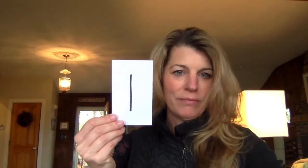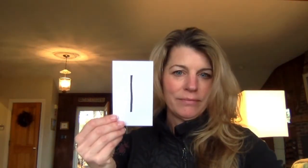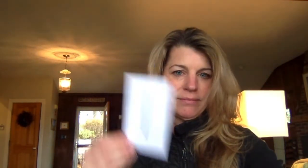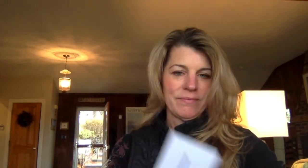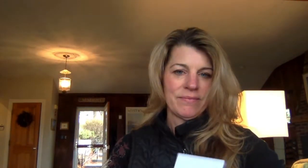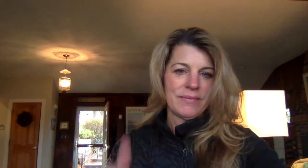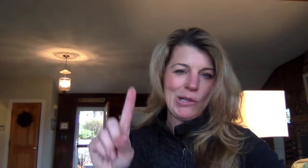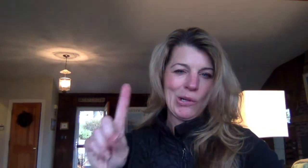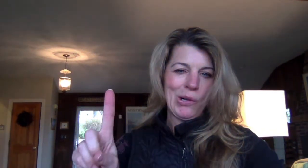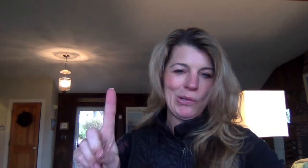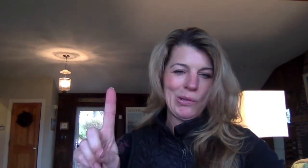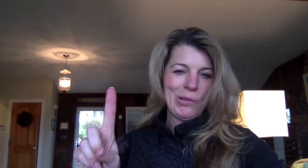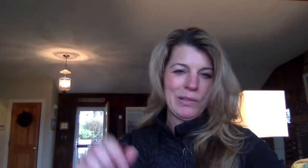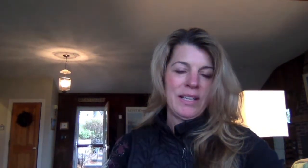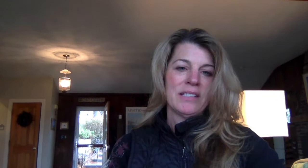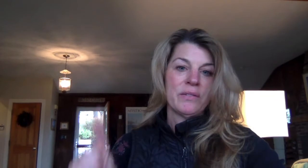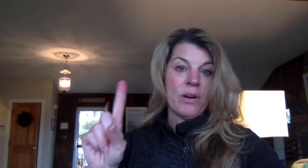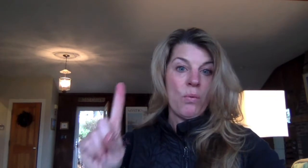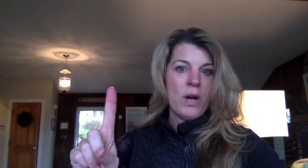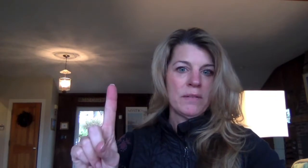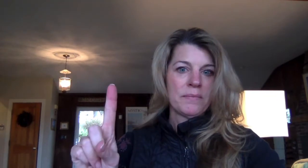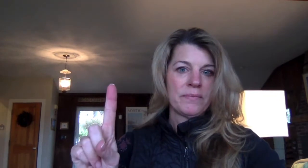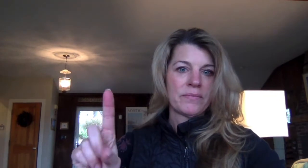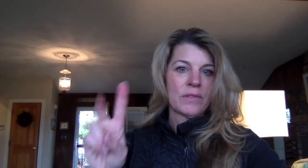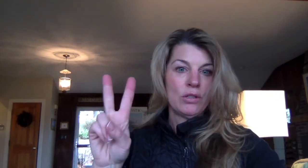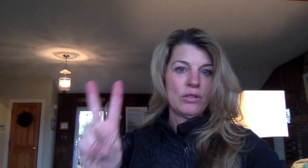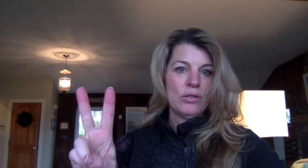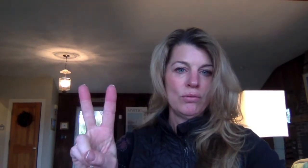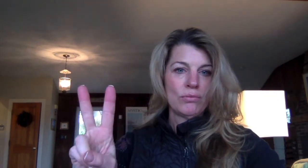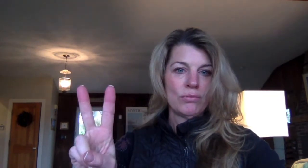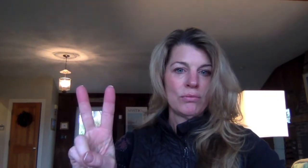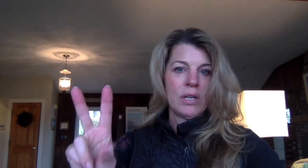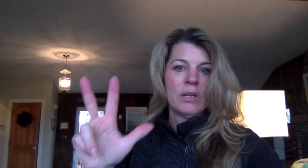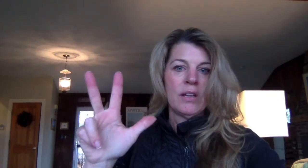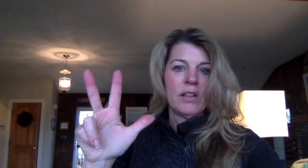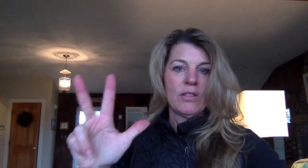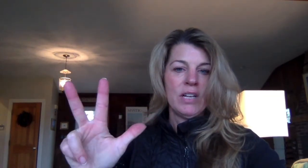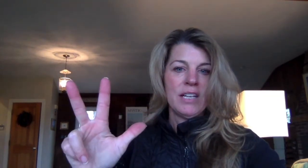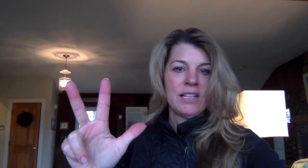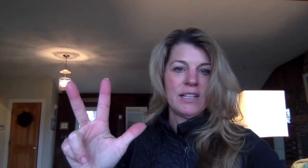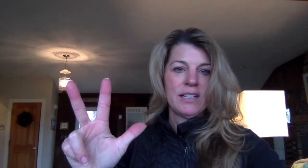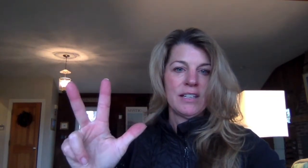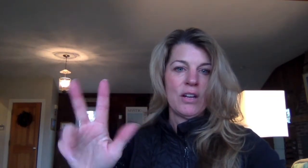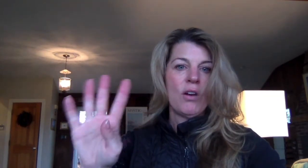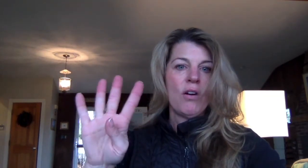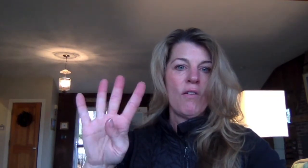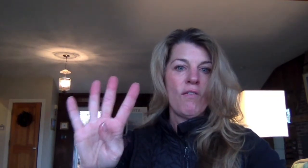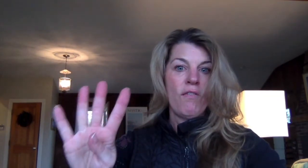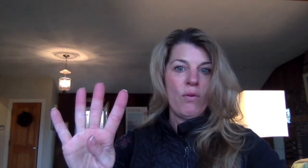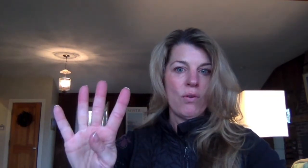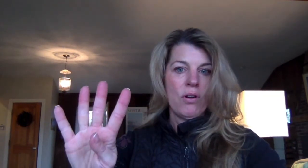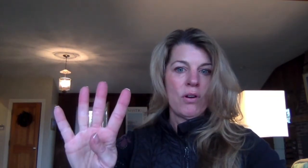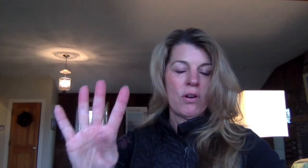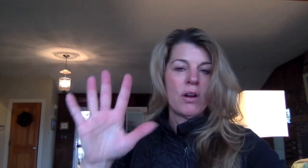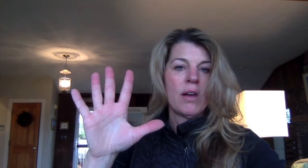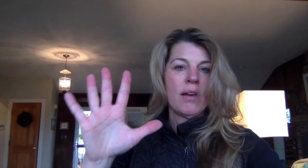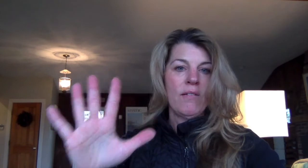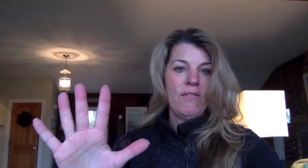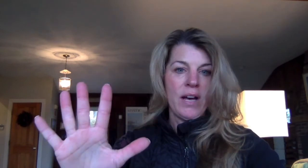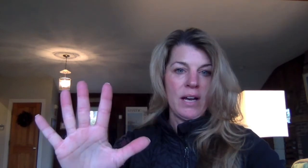okay so we've got one two three four five